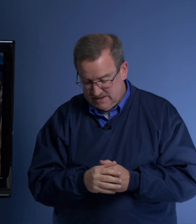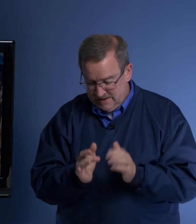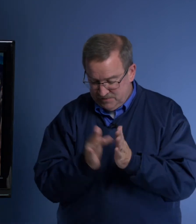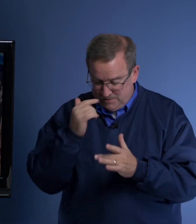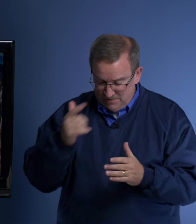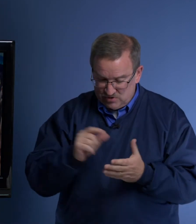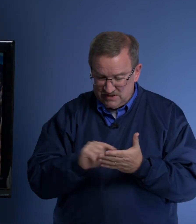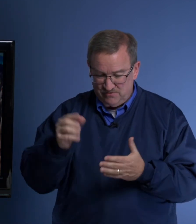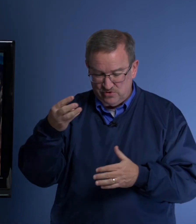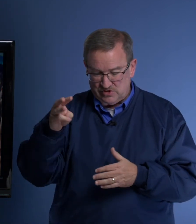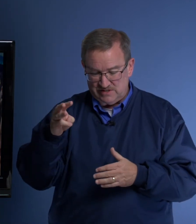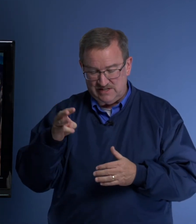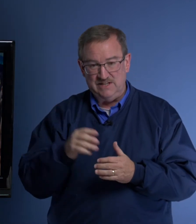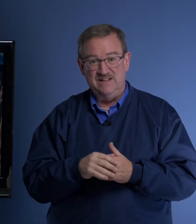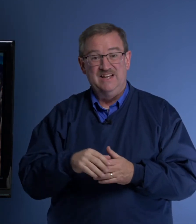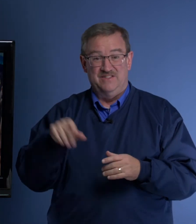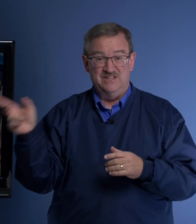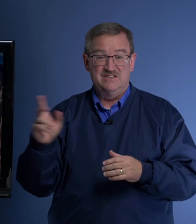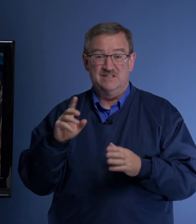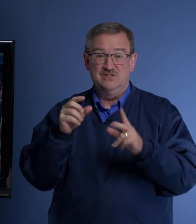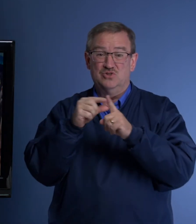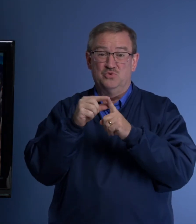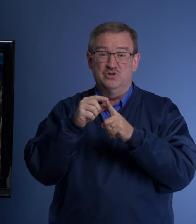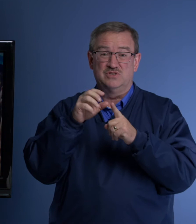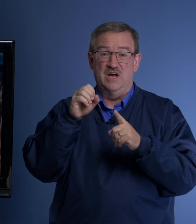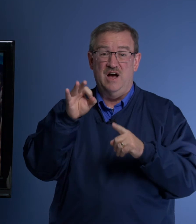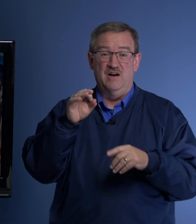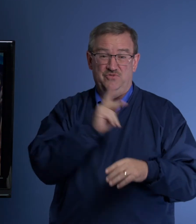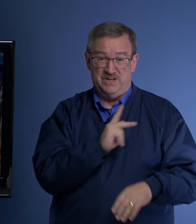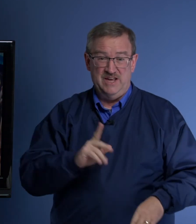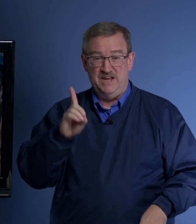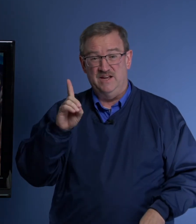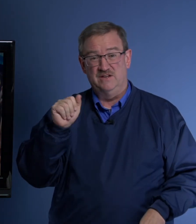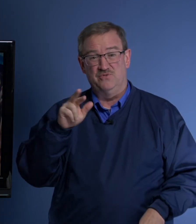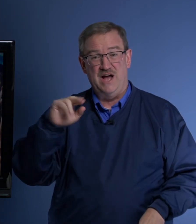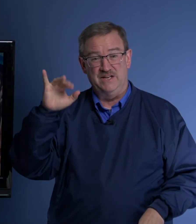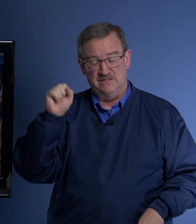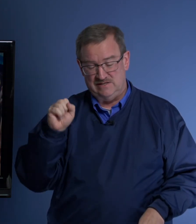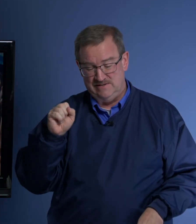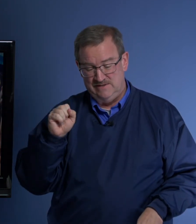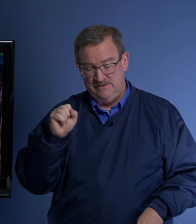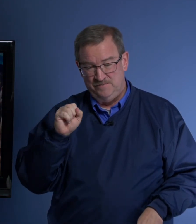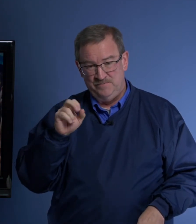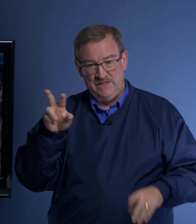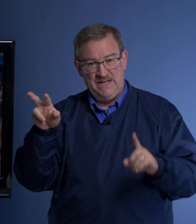The Bible says in verse 16, this is these are the words of the king, Darius. He